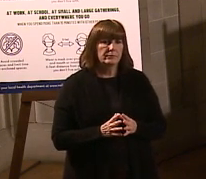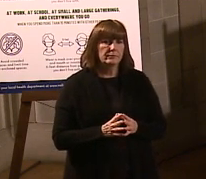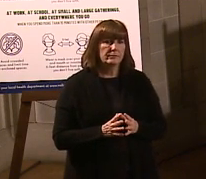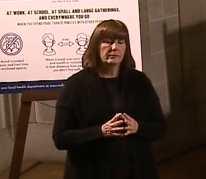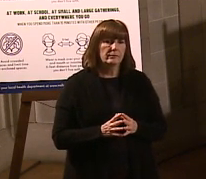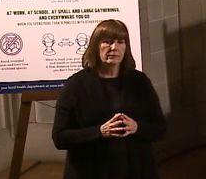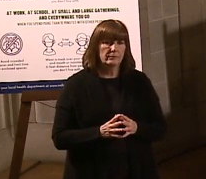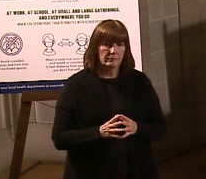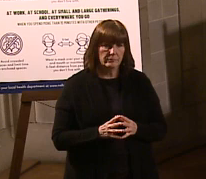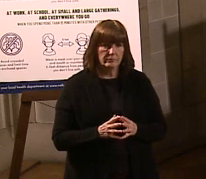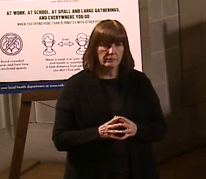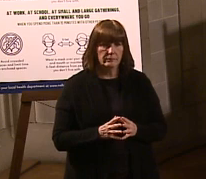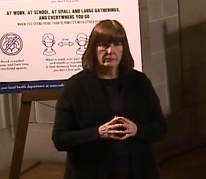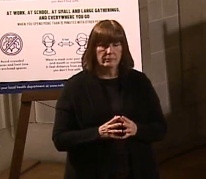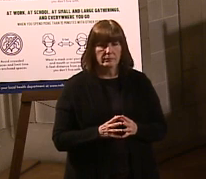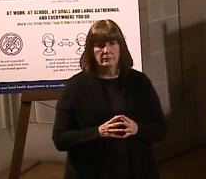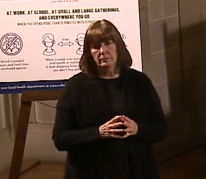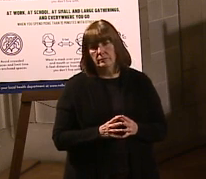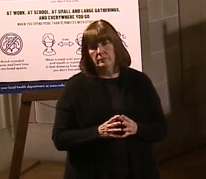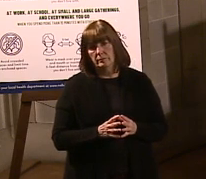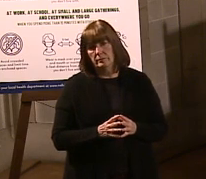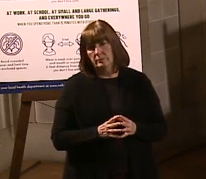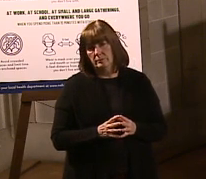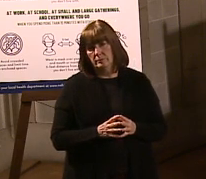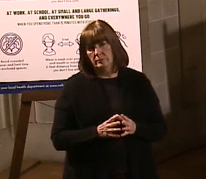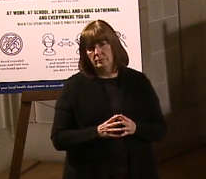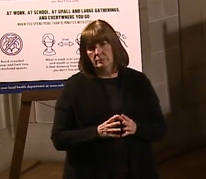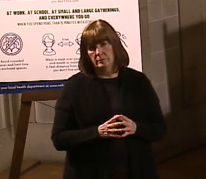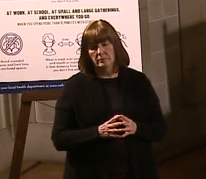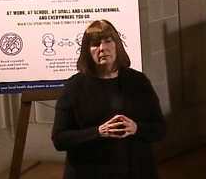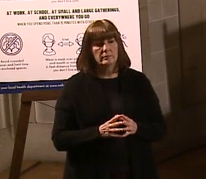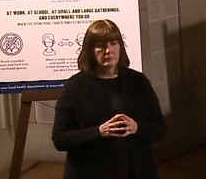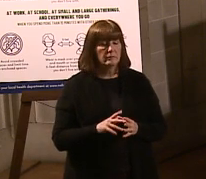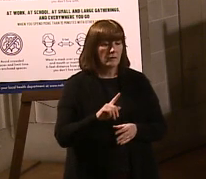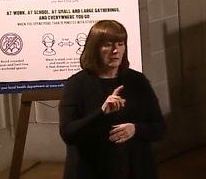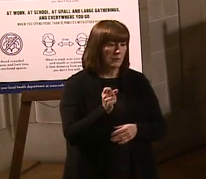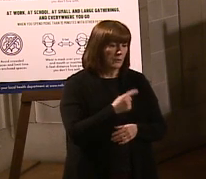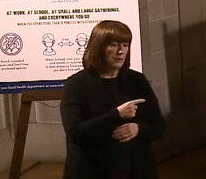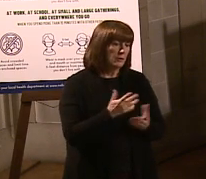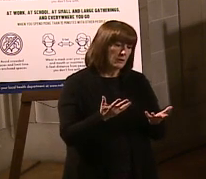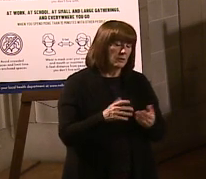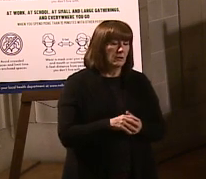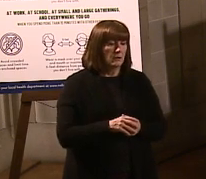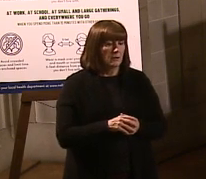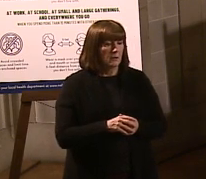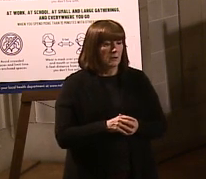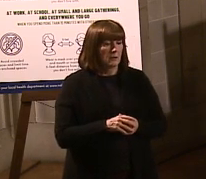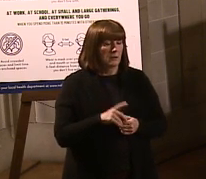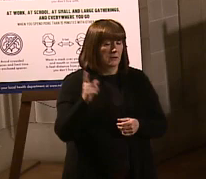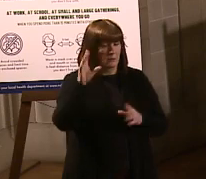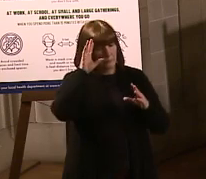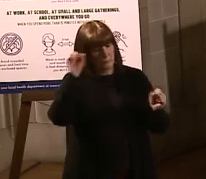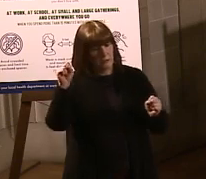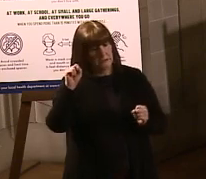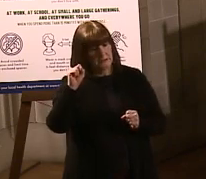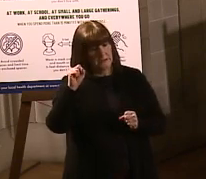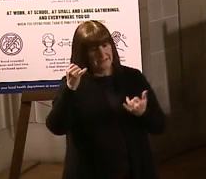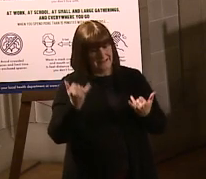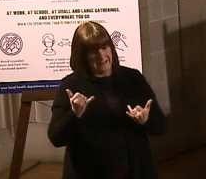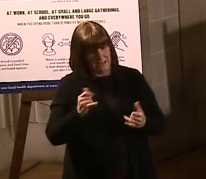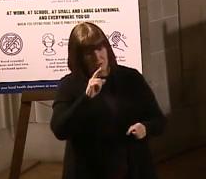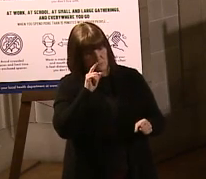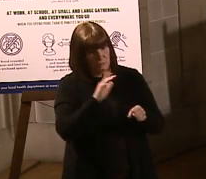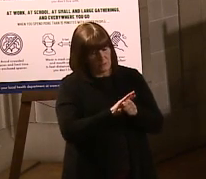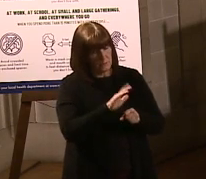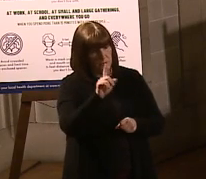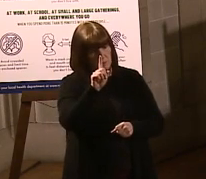much would we have to see an increase in Nebraska for that to happen? So the question was, President Biden has promised 100 million vaccines in